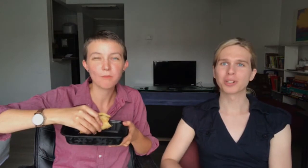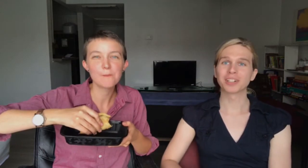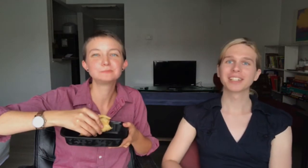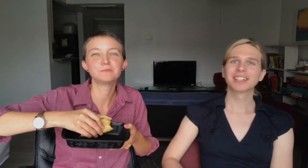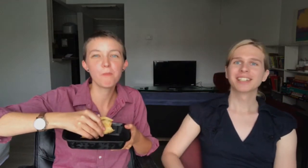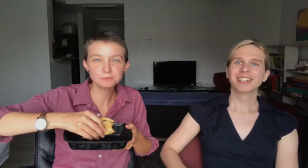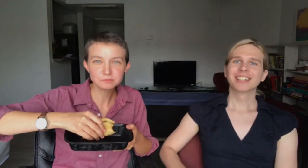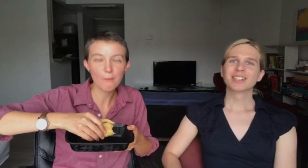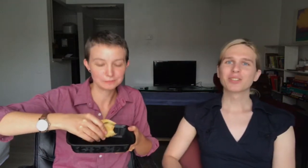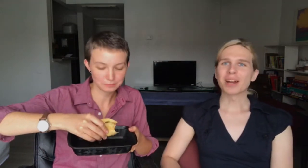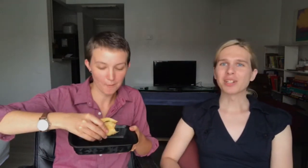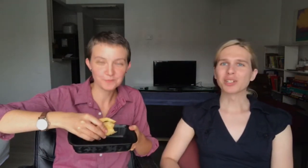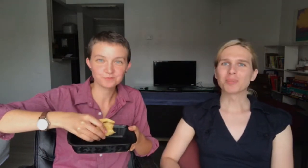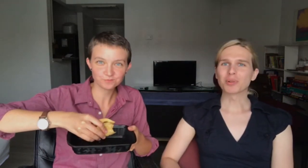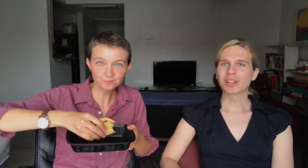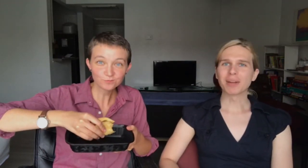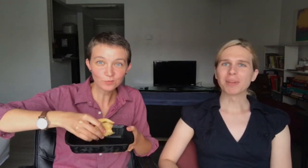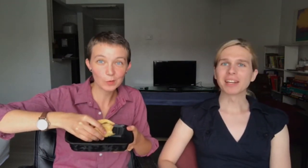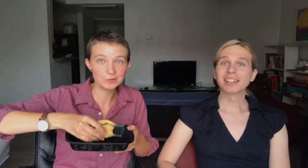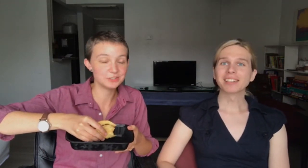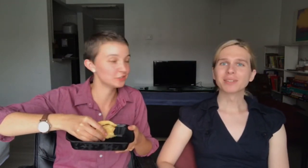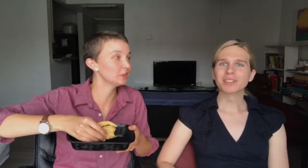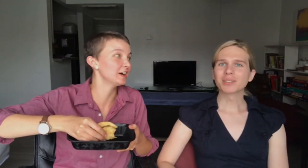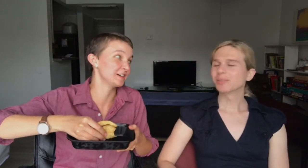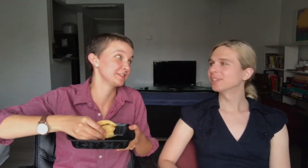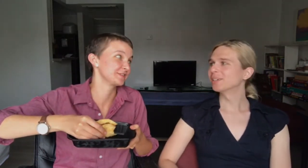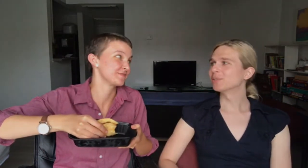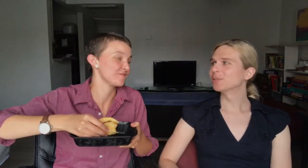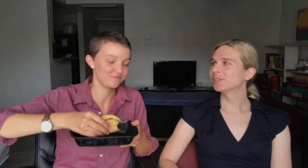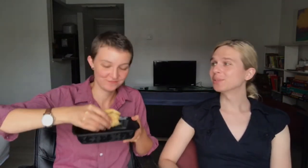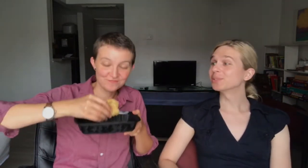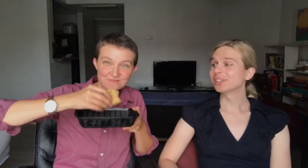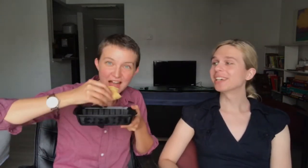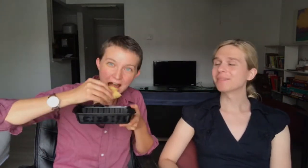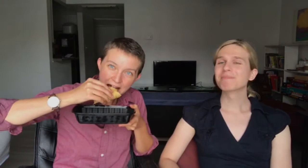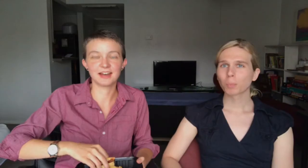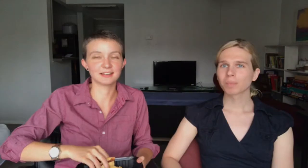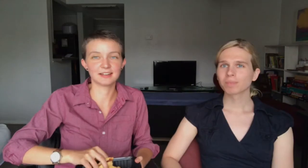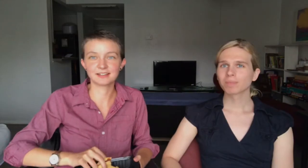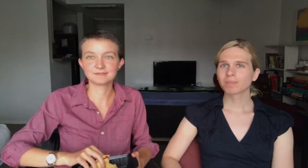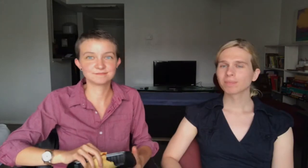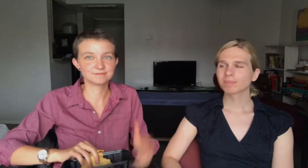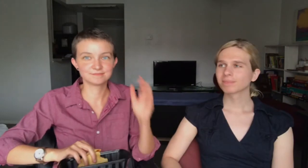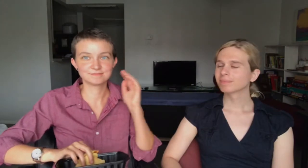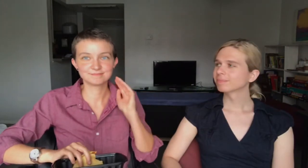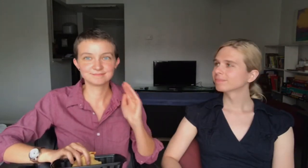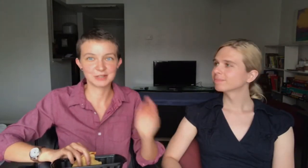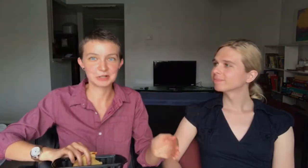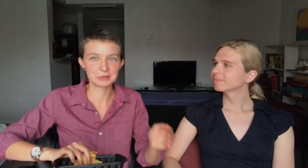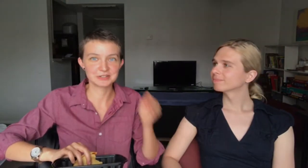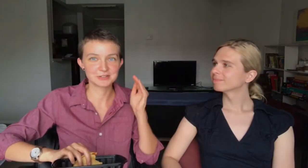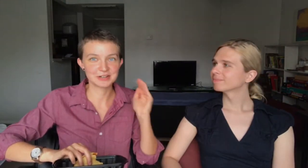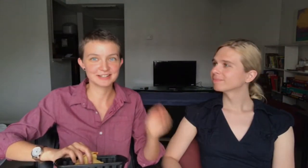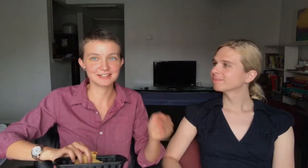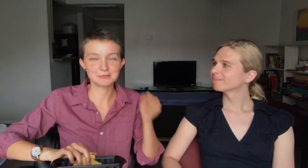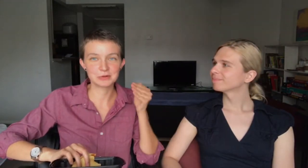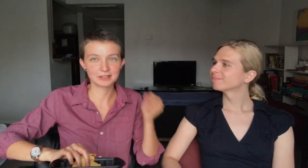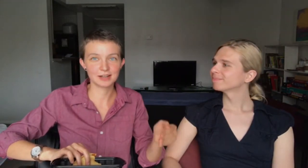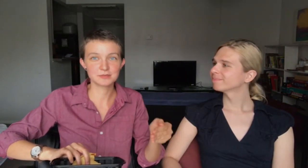strategist board game night. Which you love. really involved. It was a good time. They had, like, hardcore strategy board games,